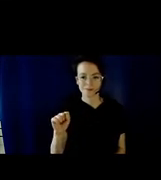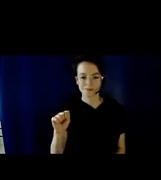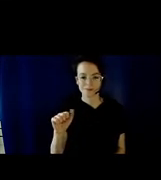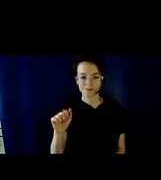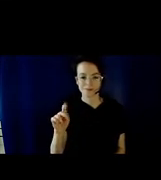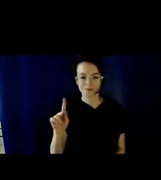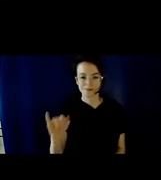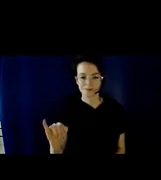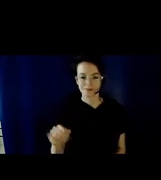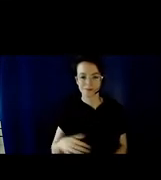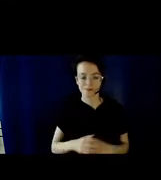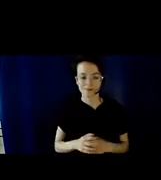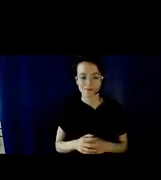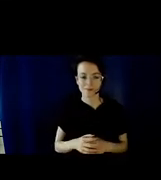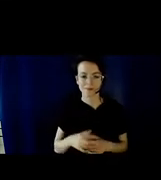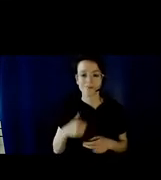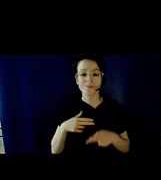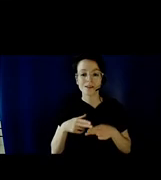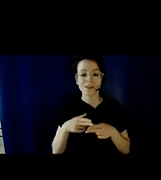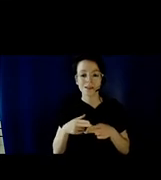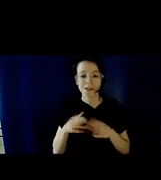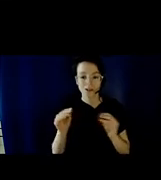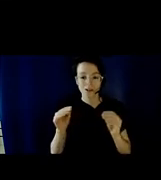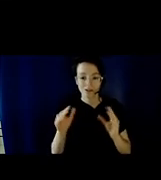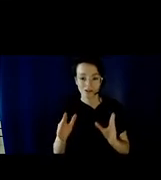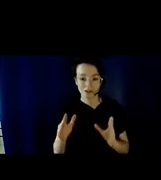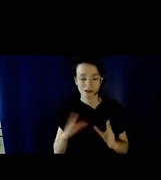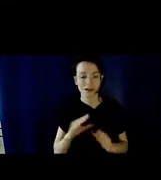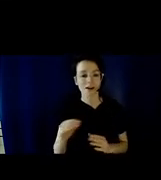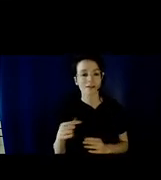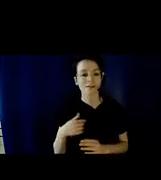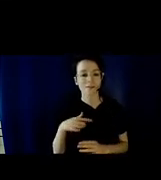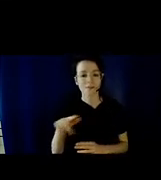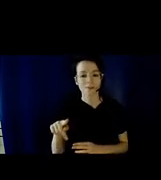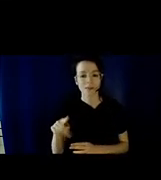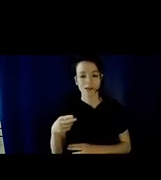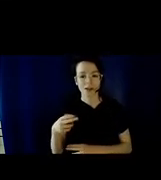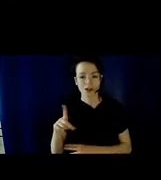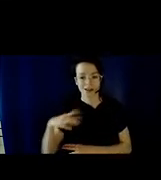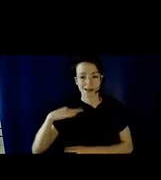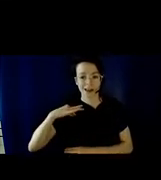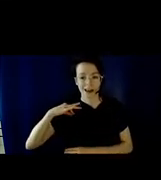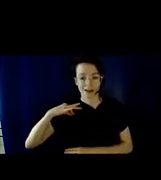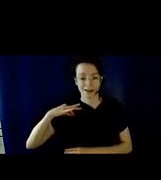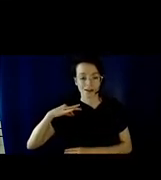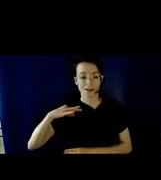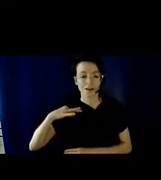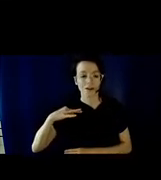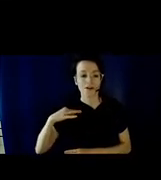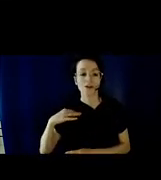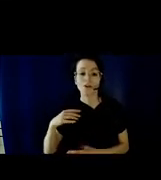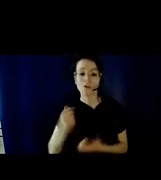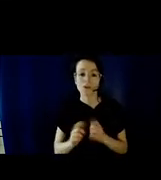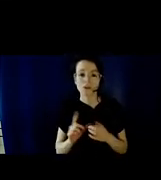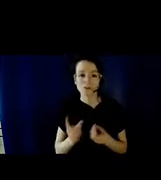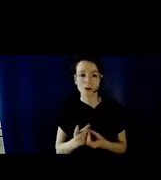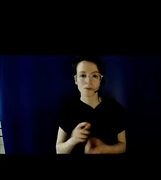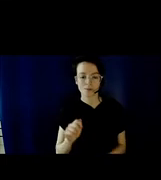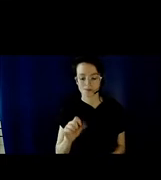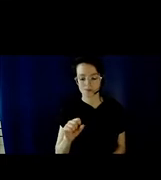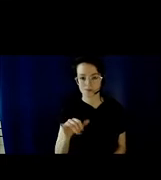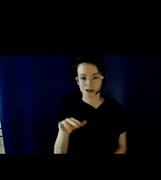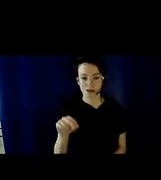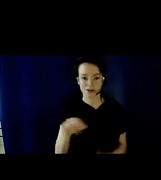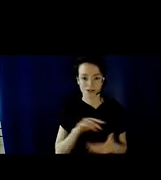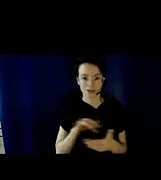lecturer and a PhD candidate in the Department of Asian